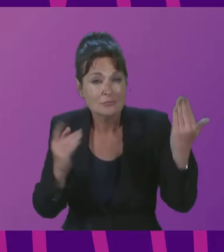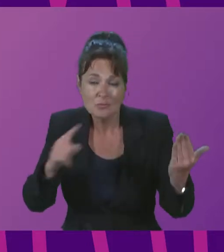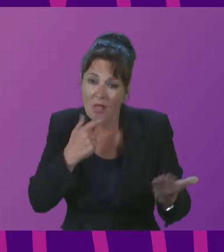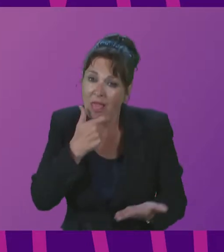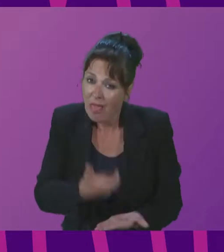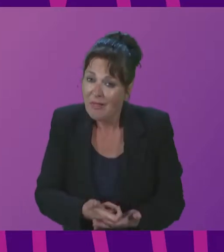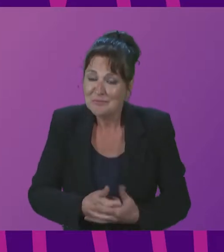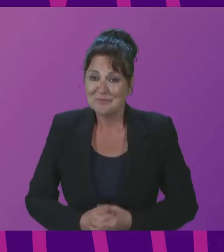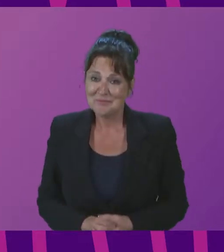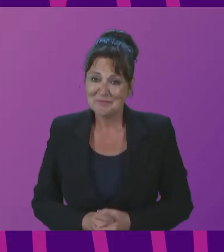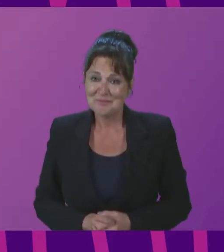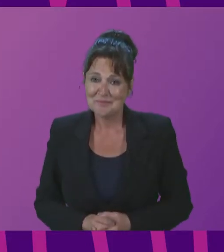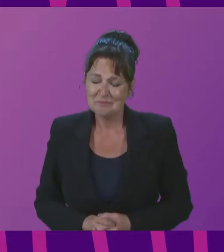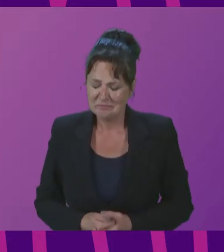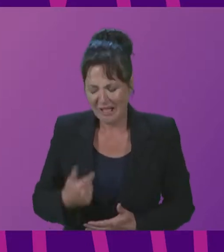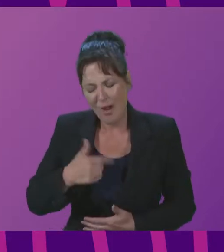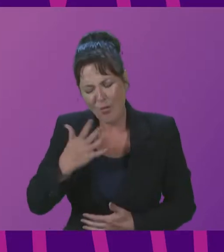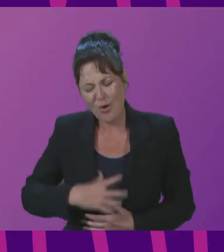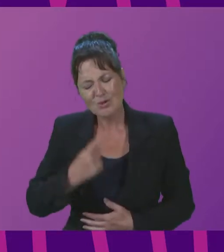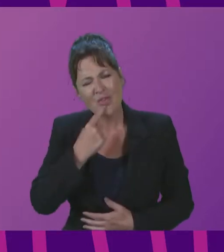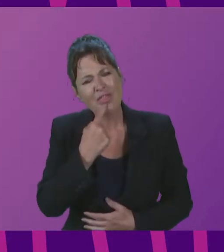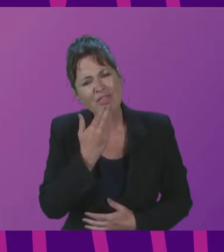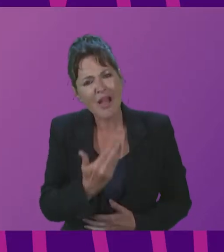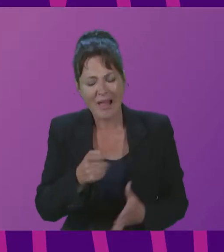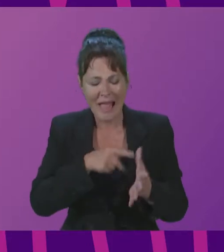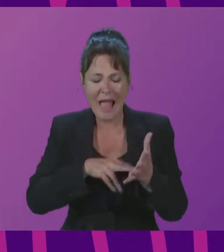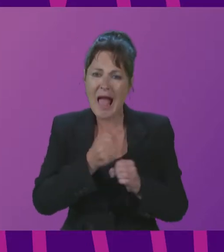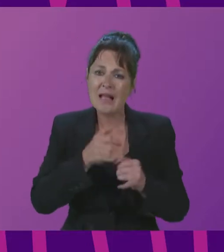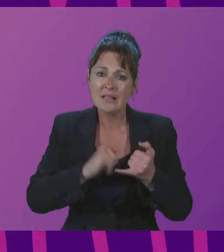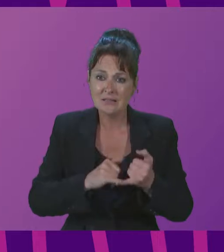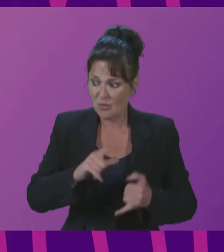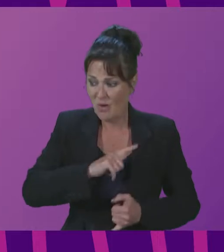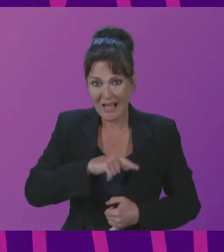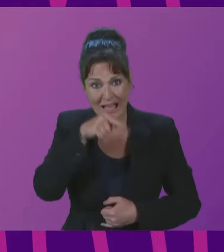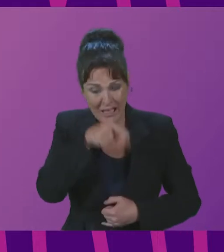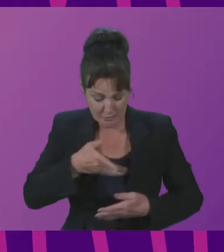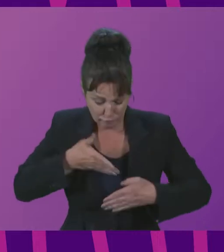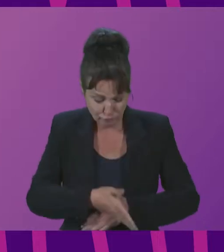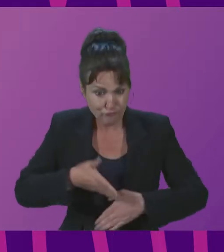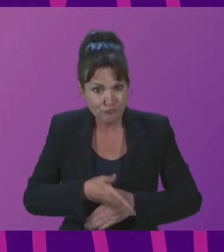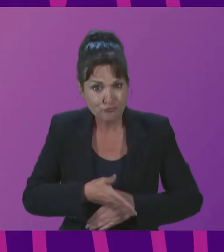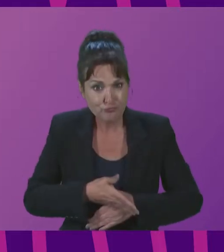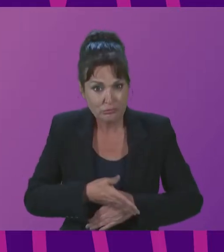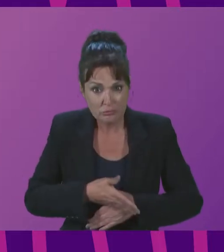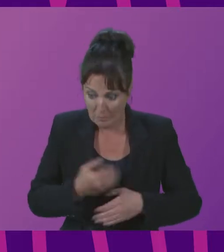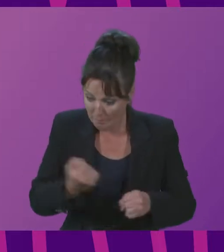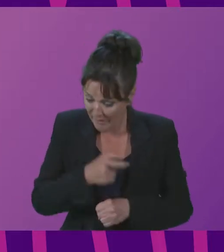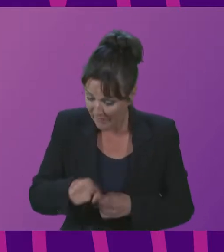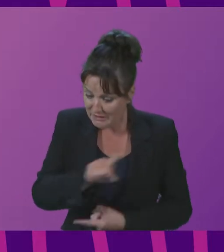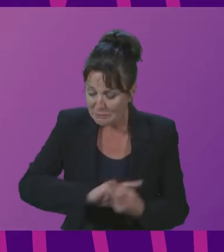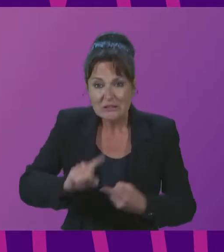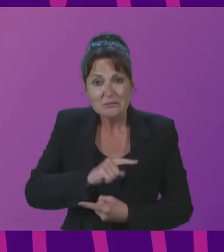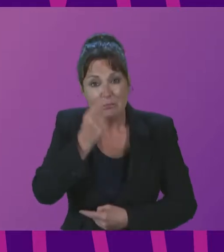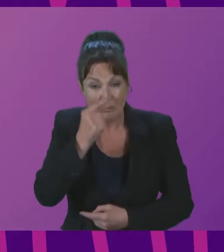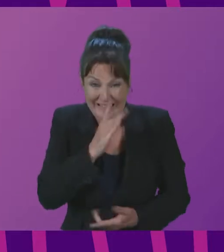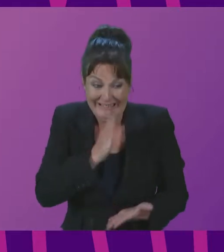most of all I want to thank Angus for making this summit possible in his inimitable way he